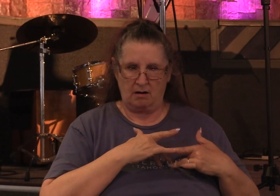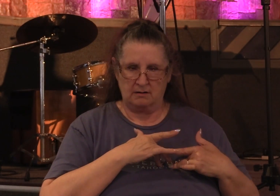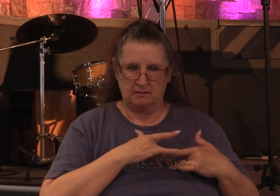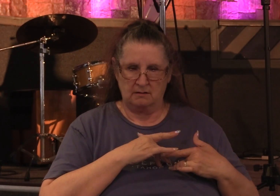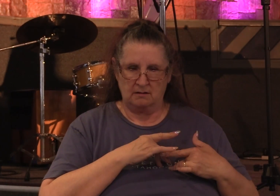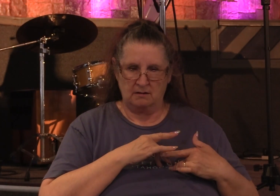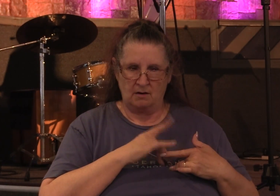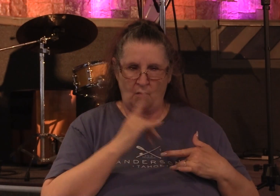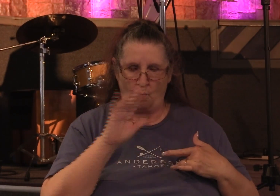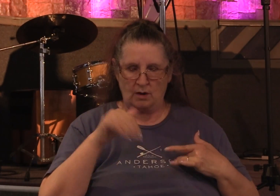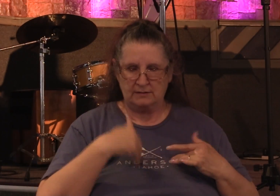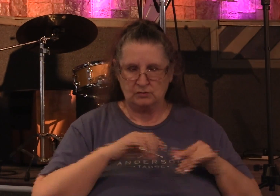soul.